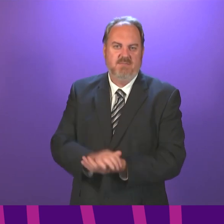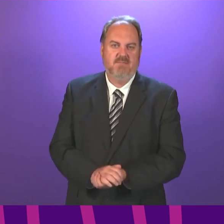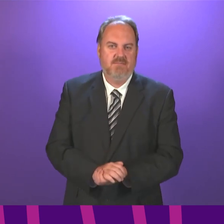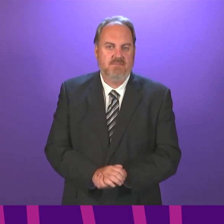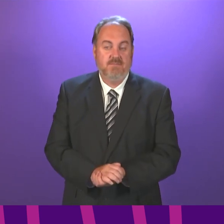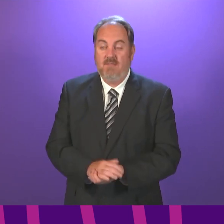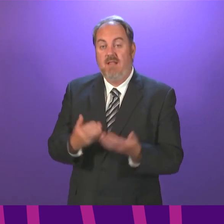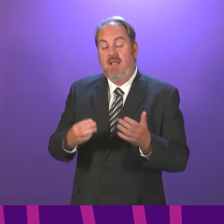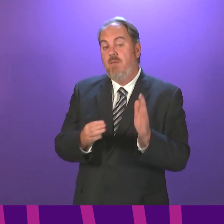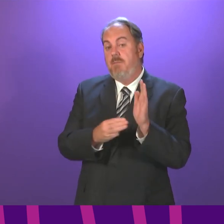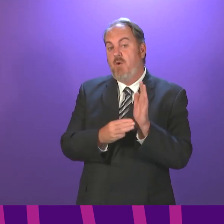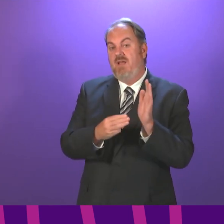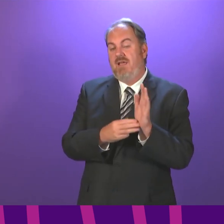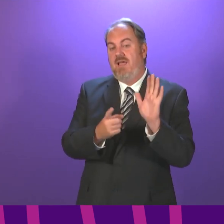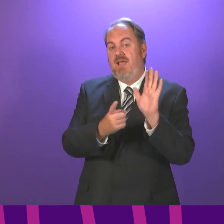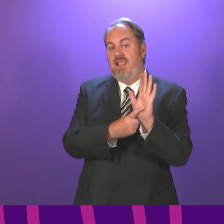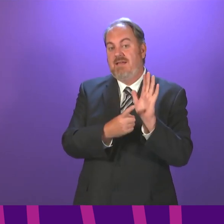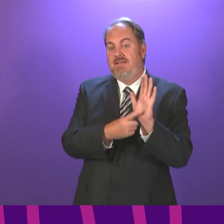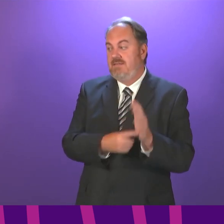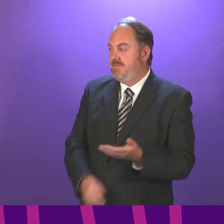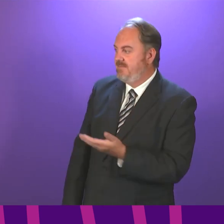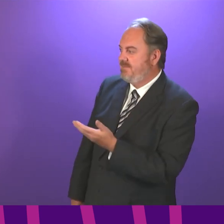Monika Lennon to be followed by Siobhan Brown.